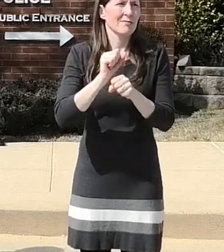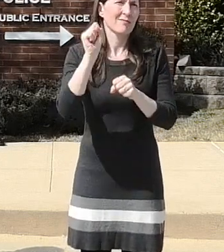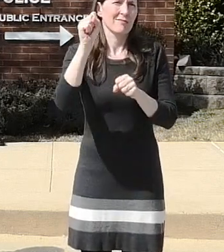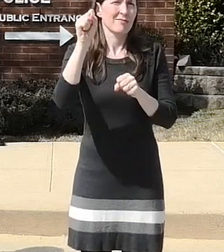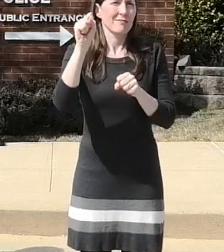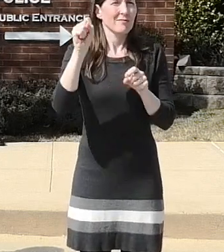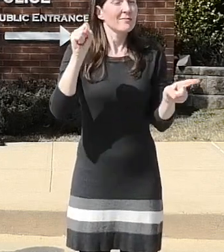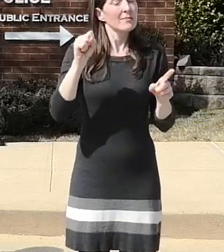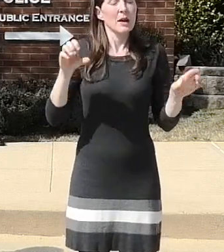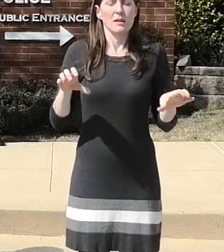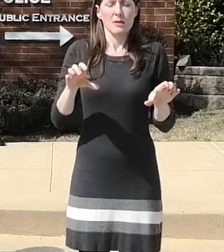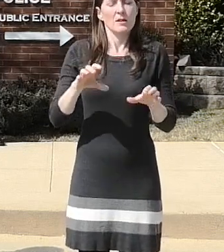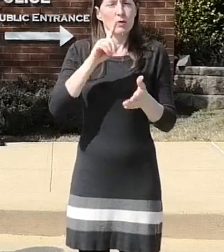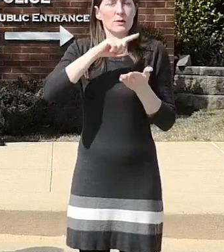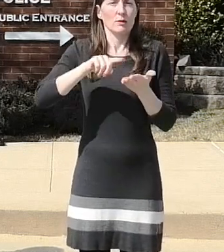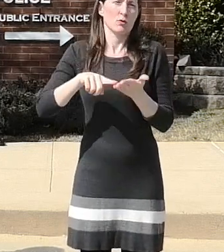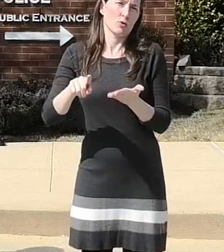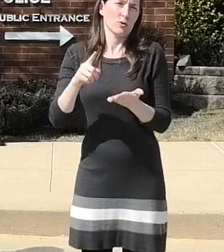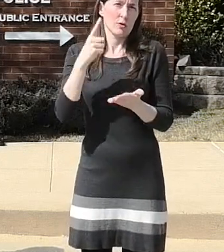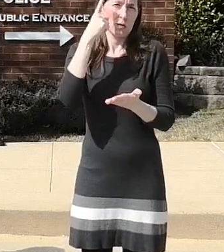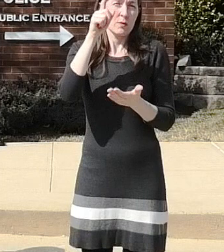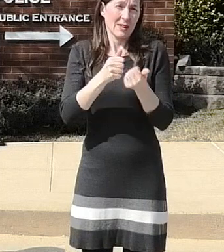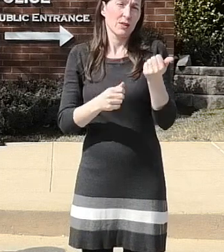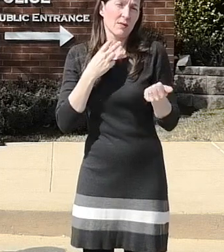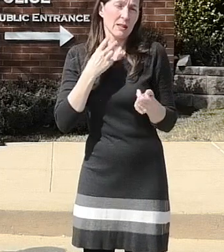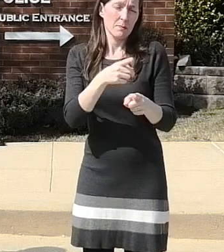at some point on each of the victims by him